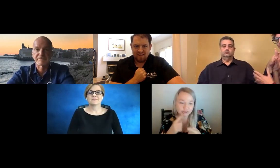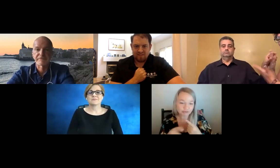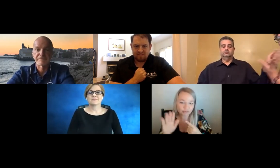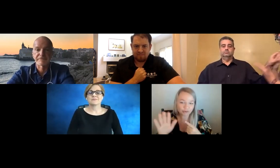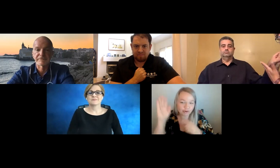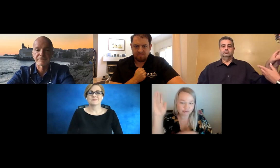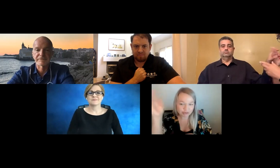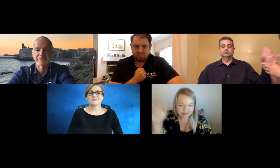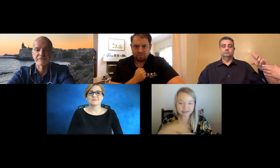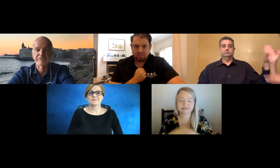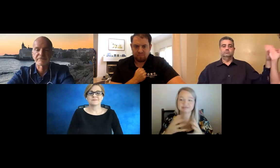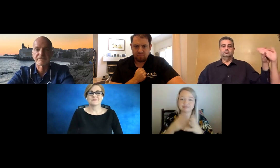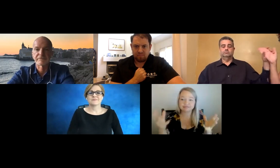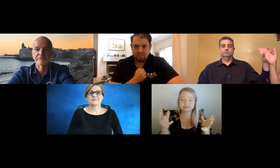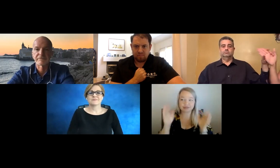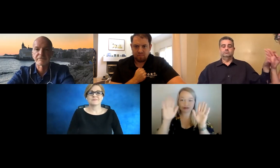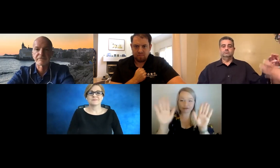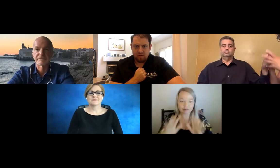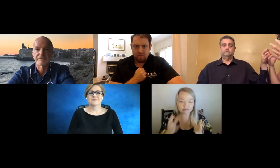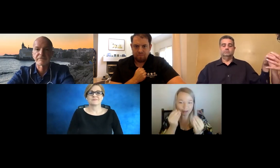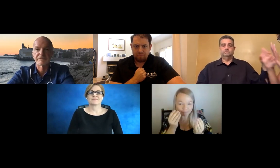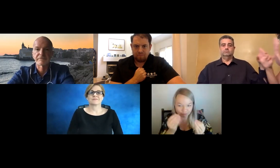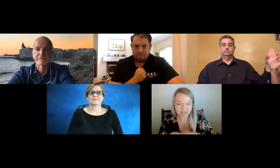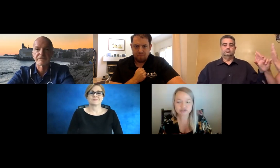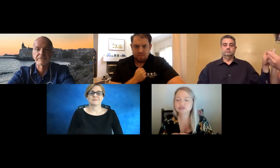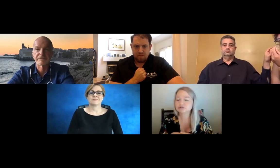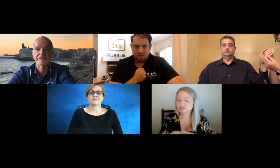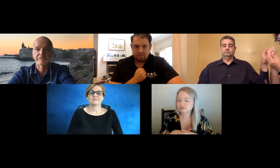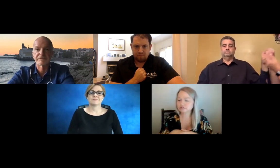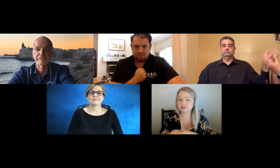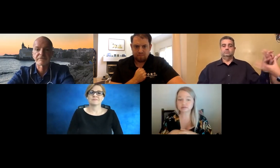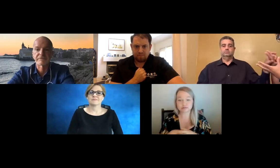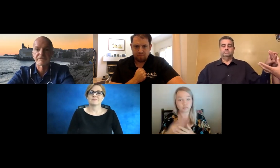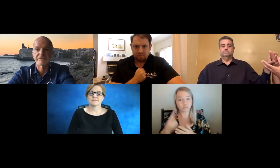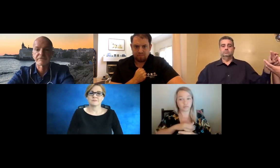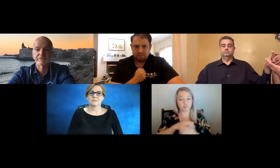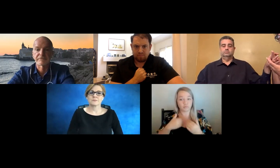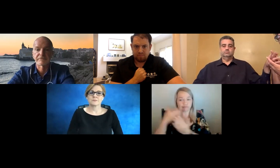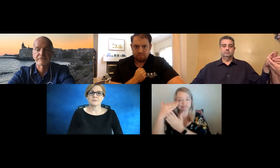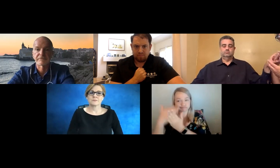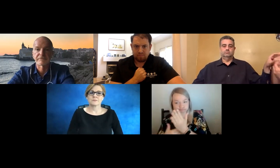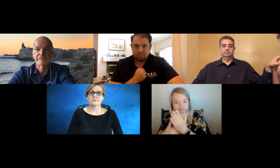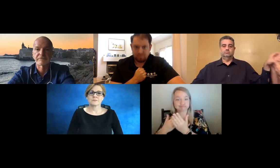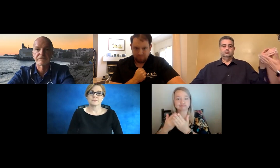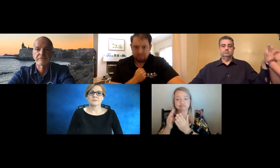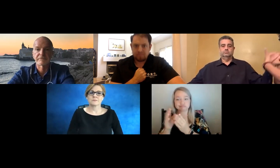Holly here. I'd like to thank you both for your presentation. That's a lot of really great information.